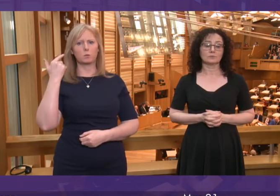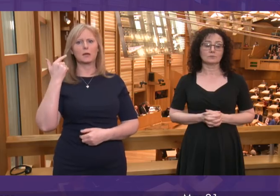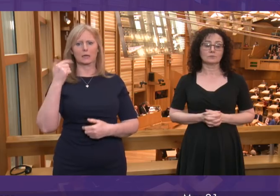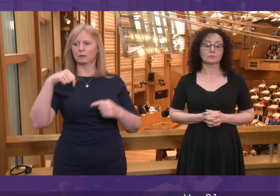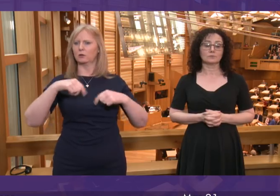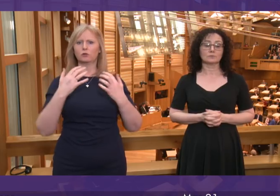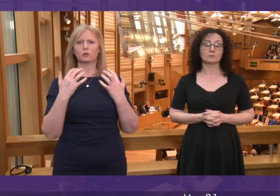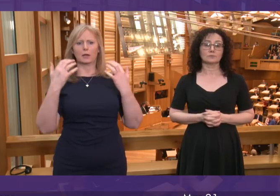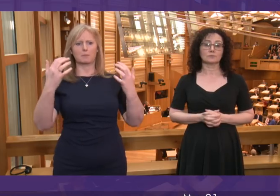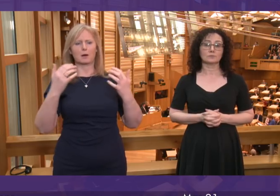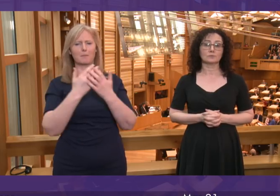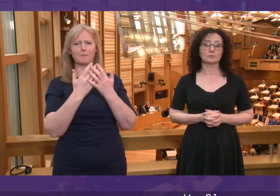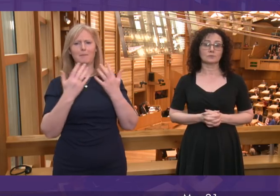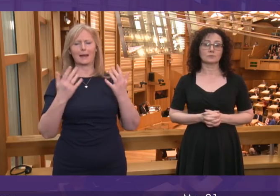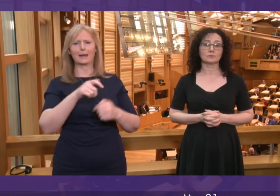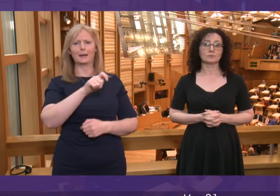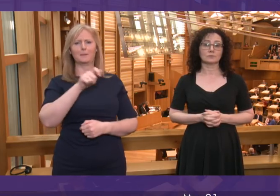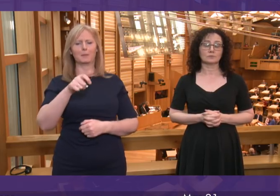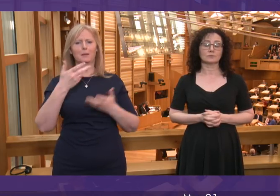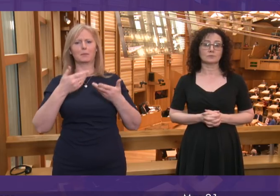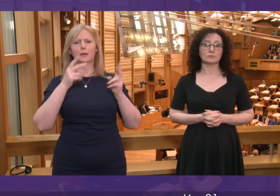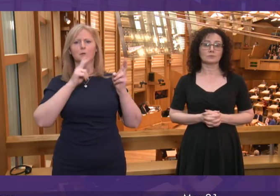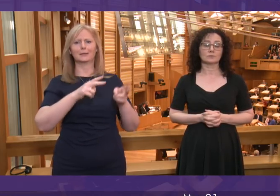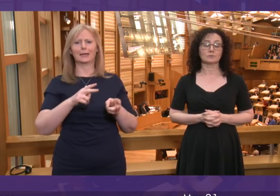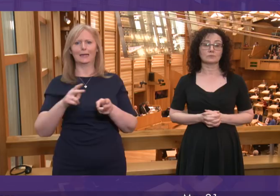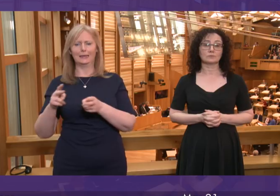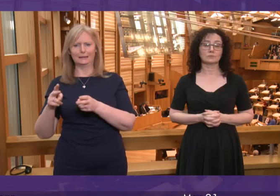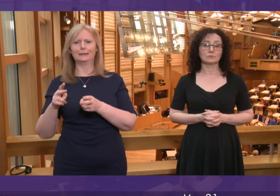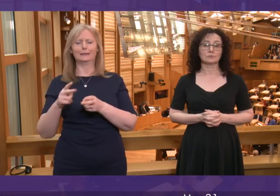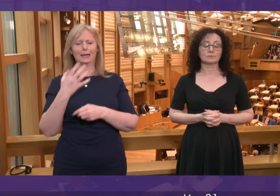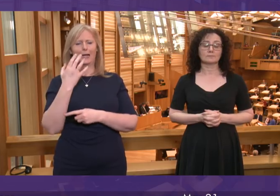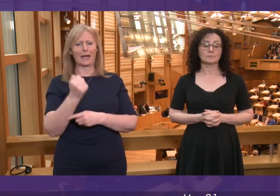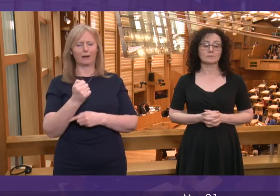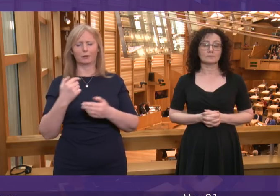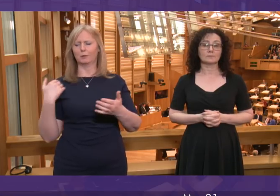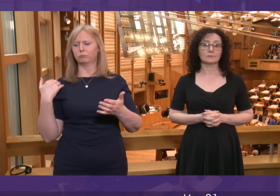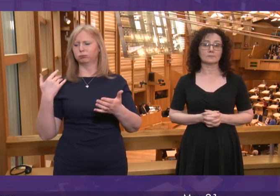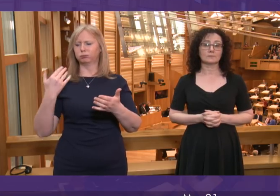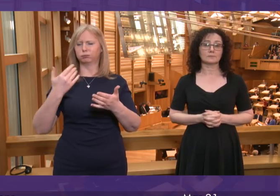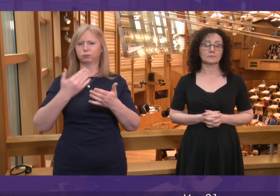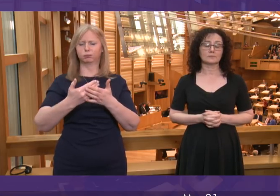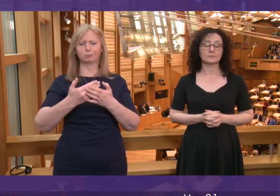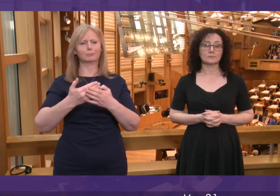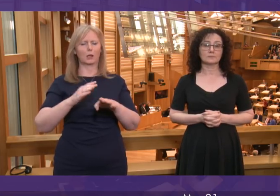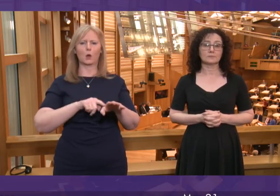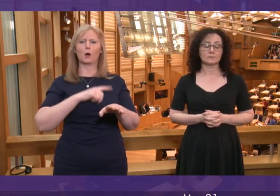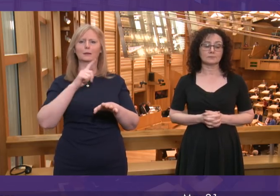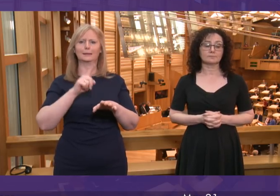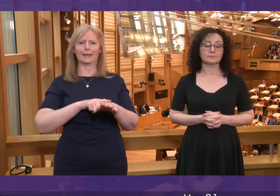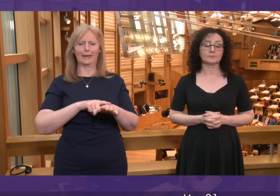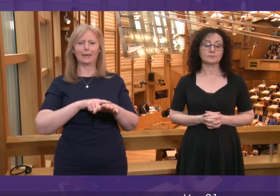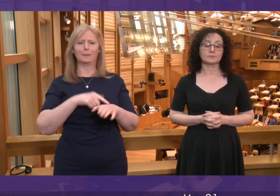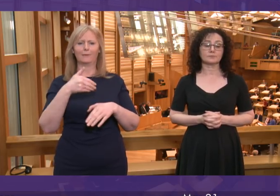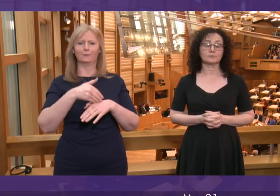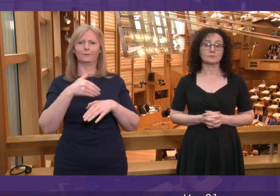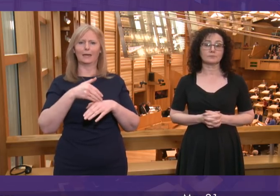of the people who have died have lived with alcohol and drug use for a long time. They become more vulnerable as they